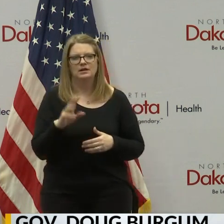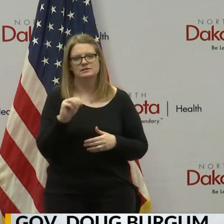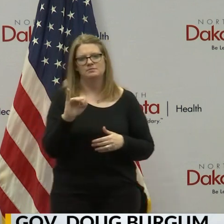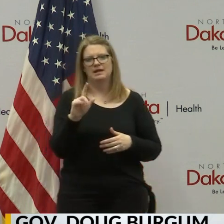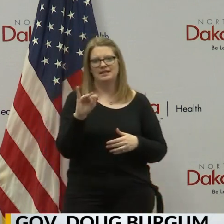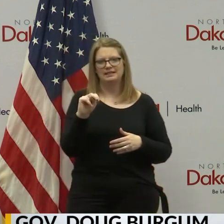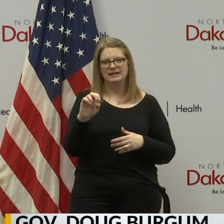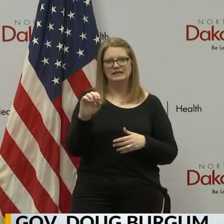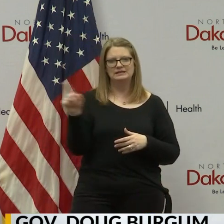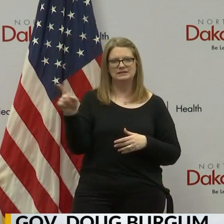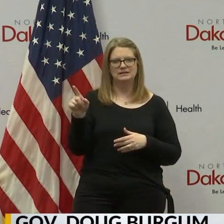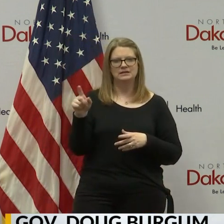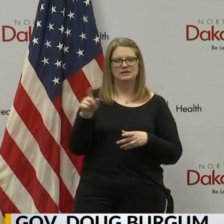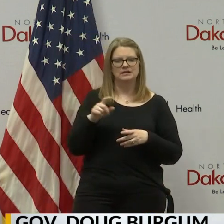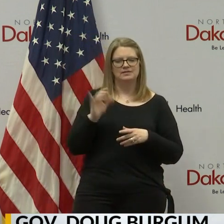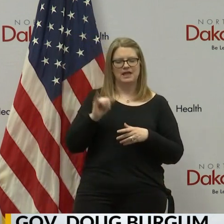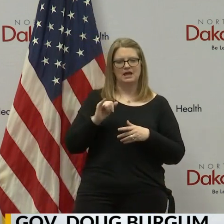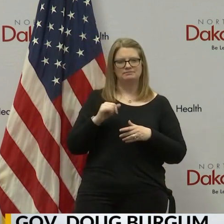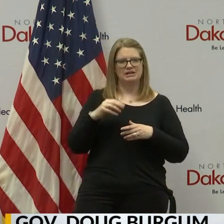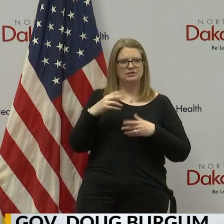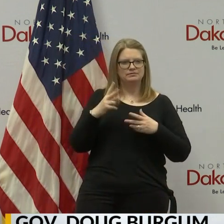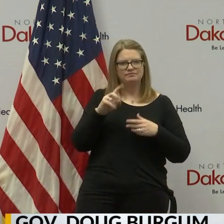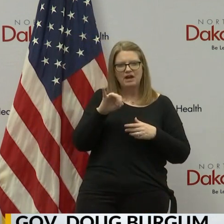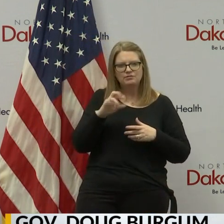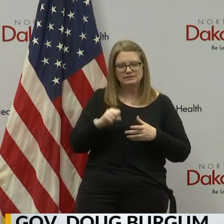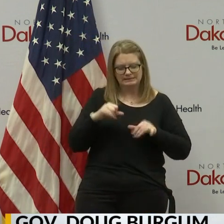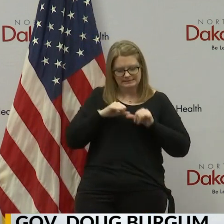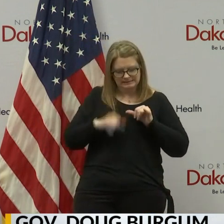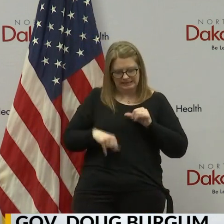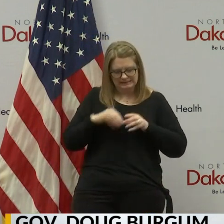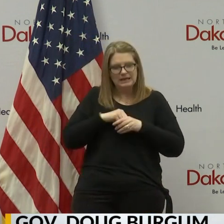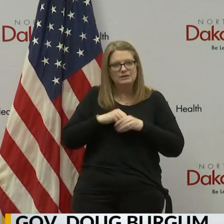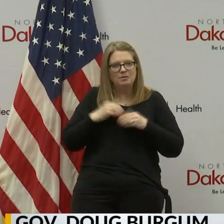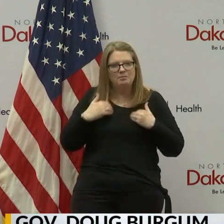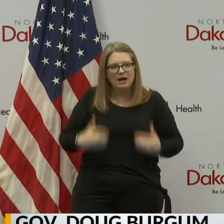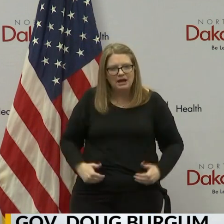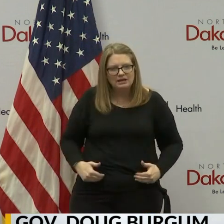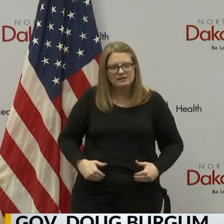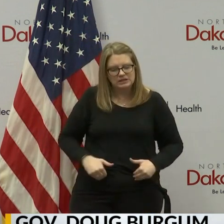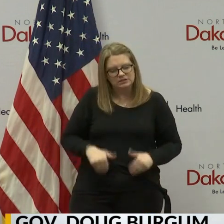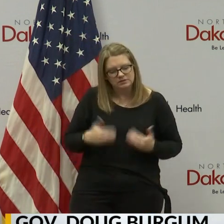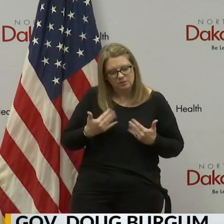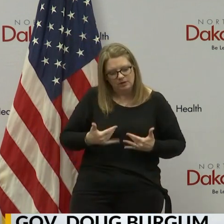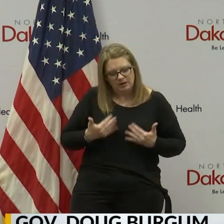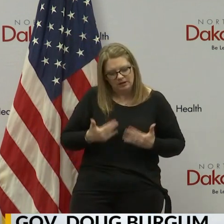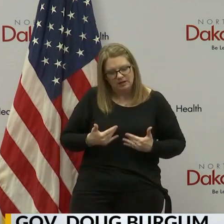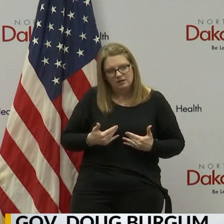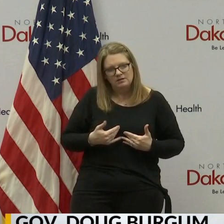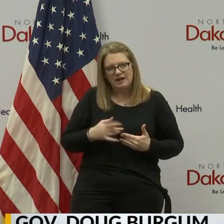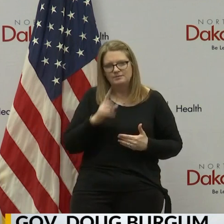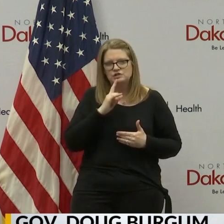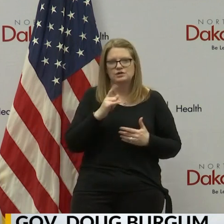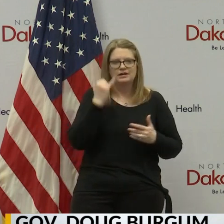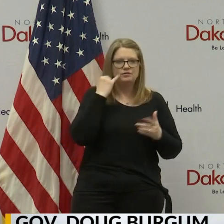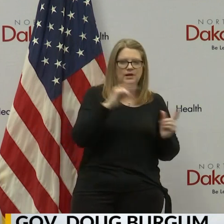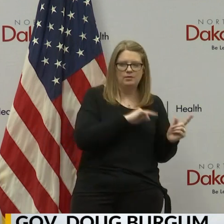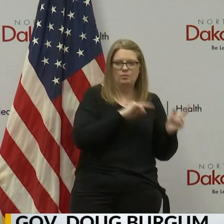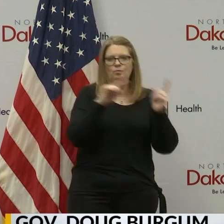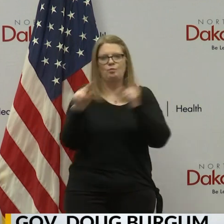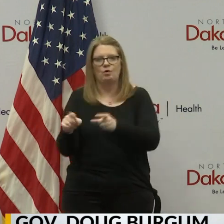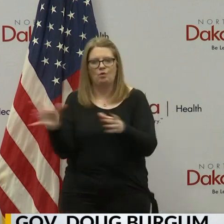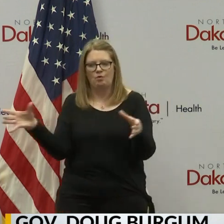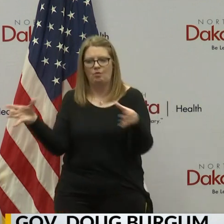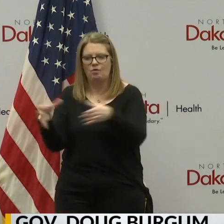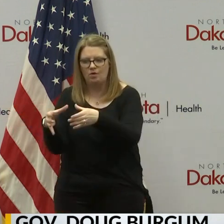incubation can occur over a period of time, and if we rushed up and tested another 500 people that were